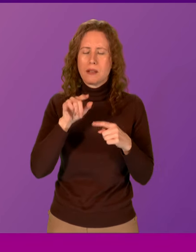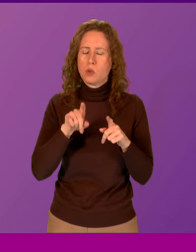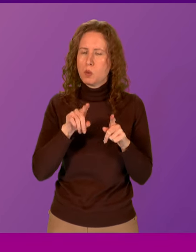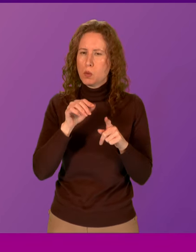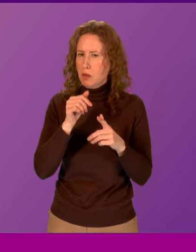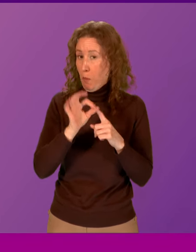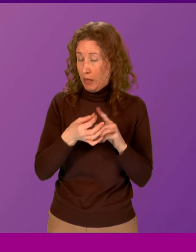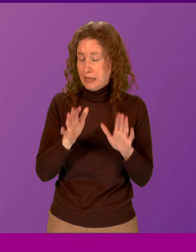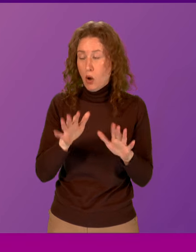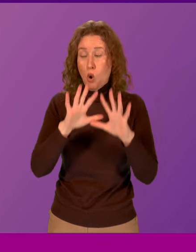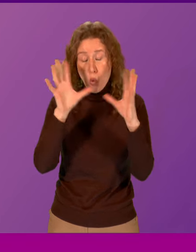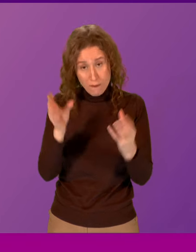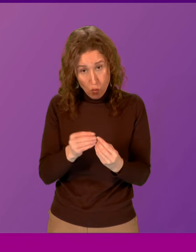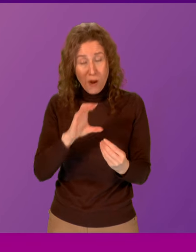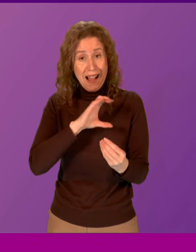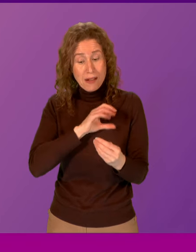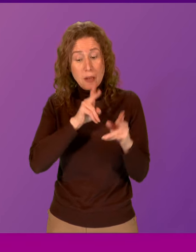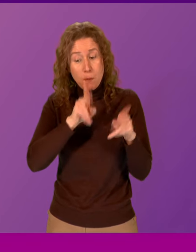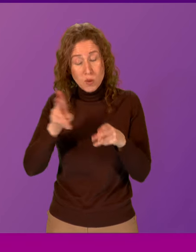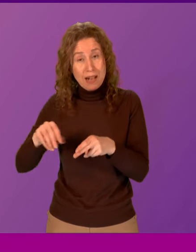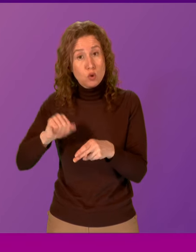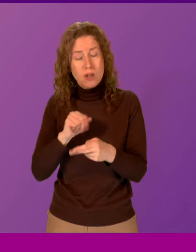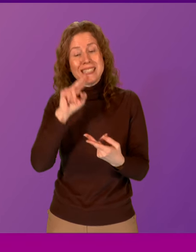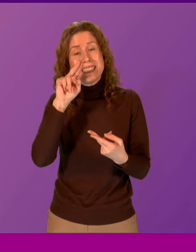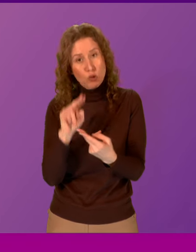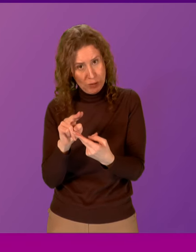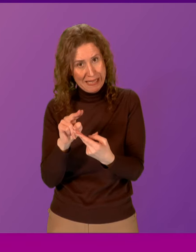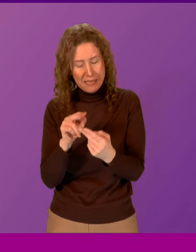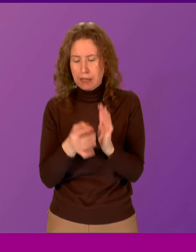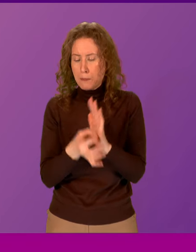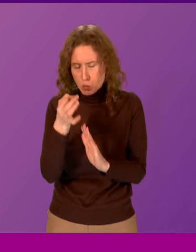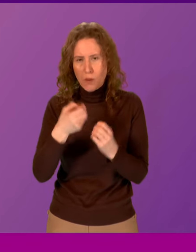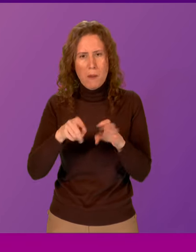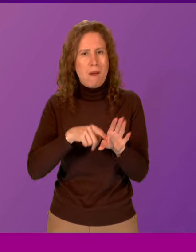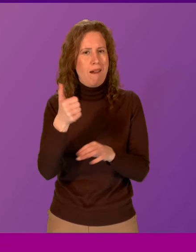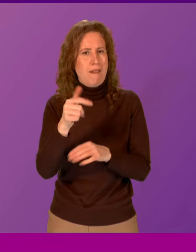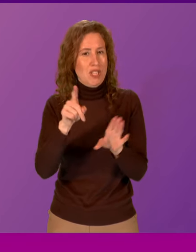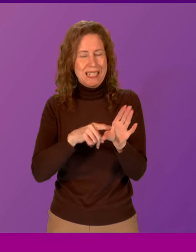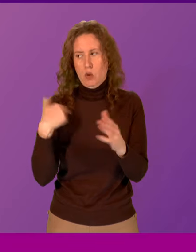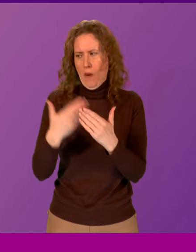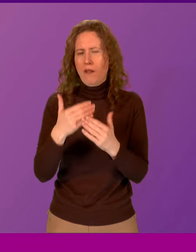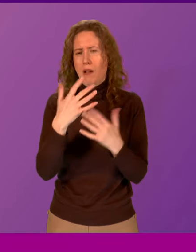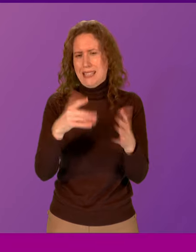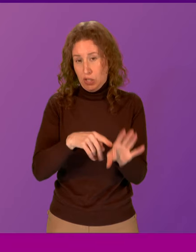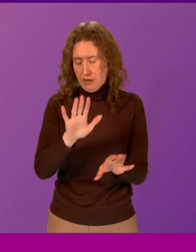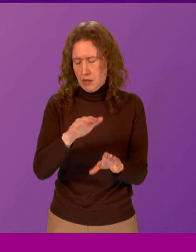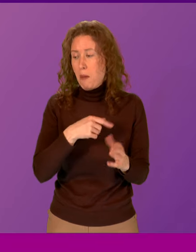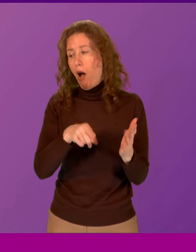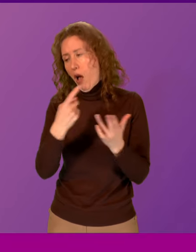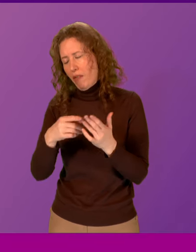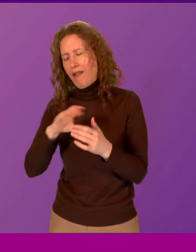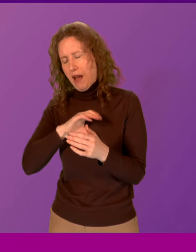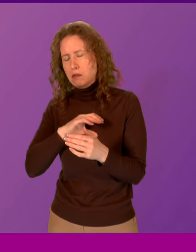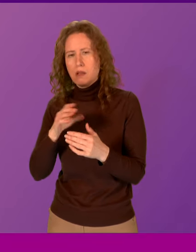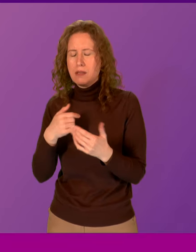overall cancer mortality in Scotland has decreased by 11% over the last 10 years, but less survivable cancers, as Alexander Stewart